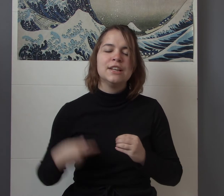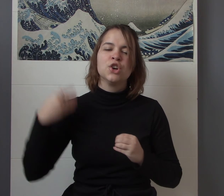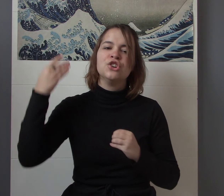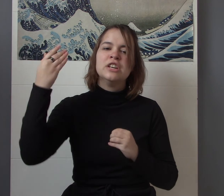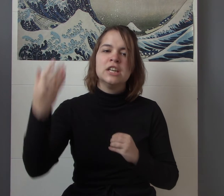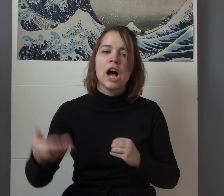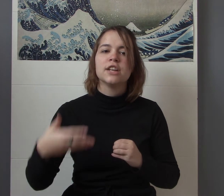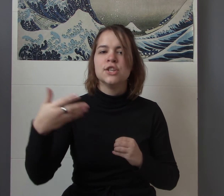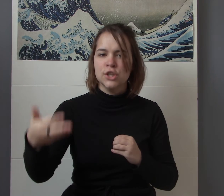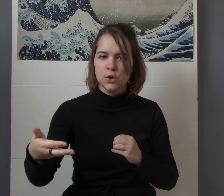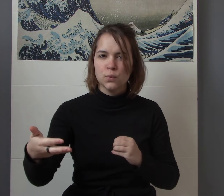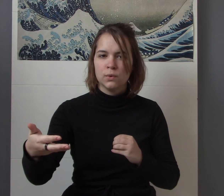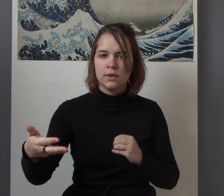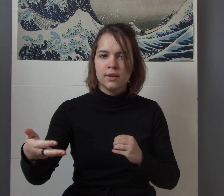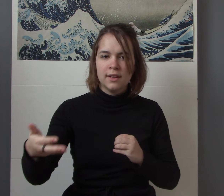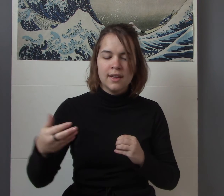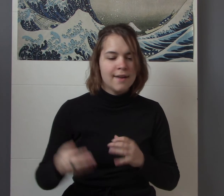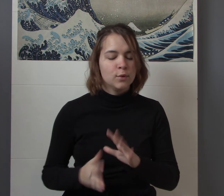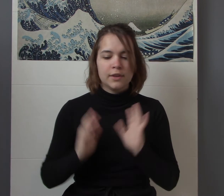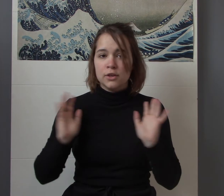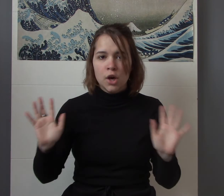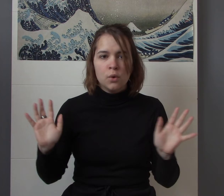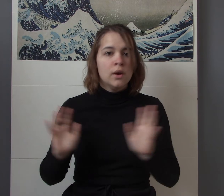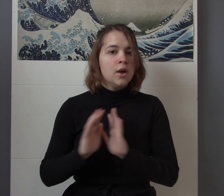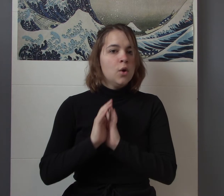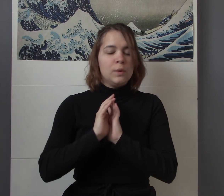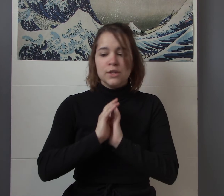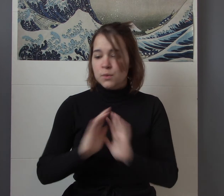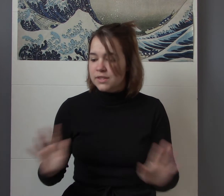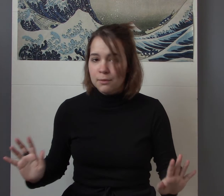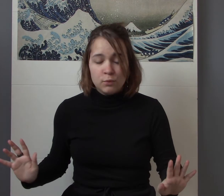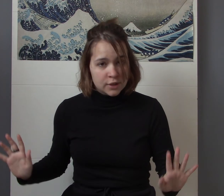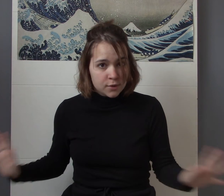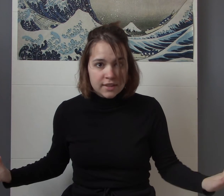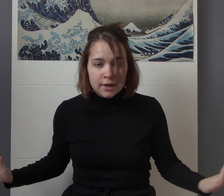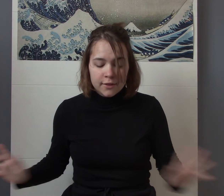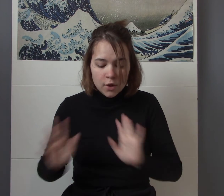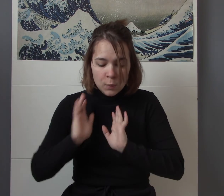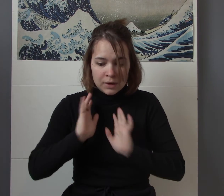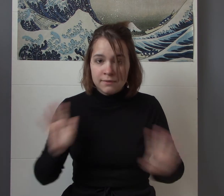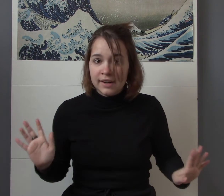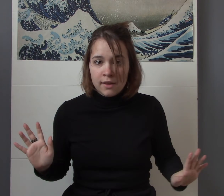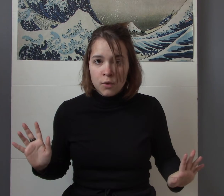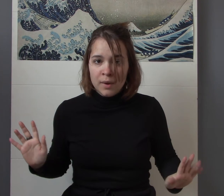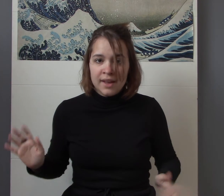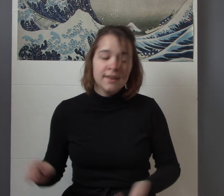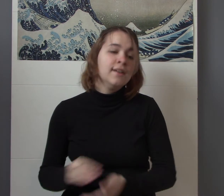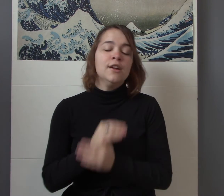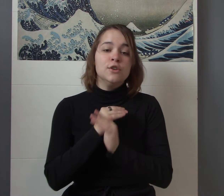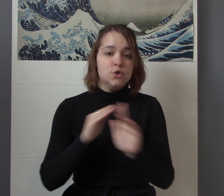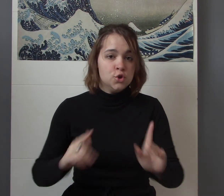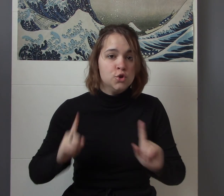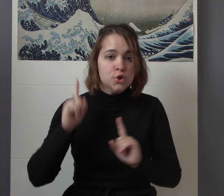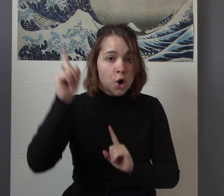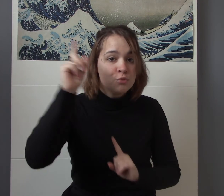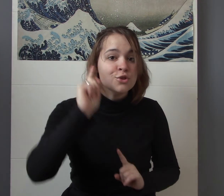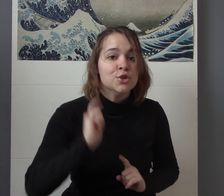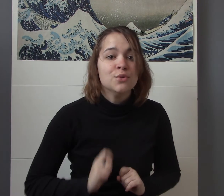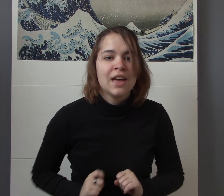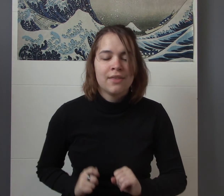her not to do everyone's like no we can do it we can do something else we can find another way don't do that